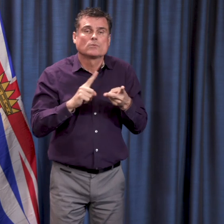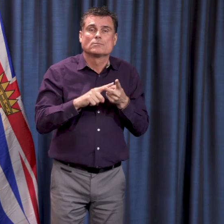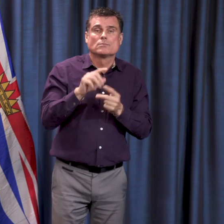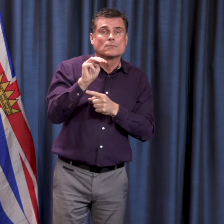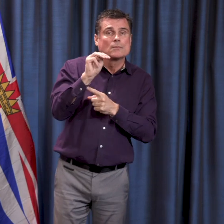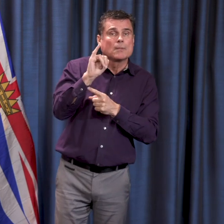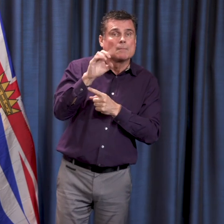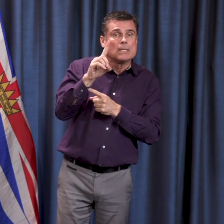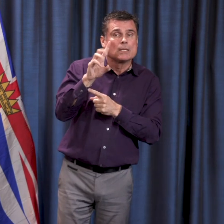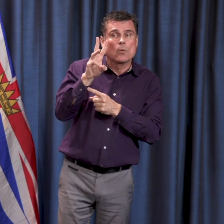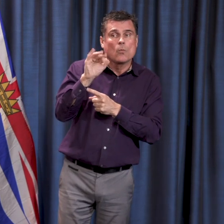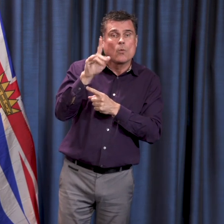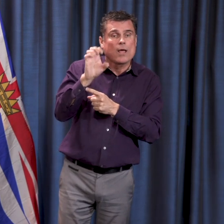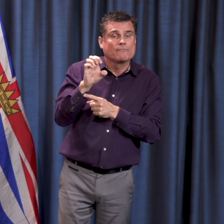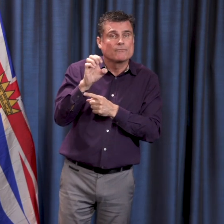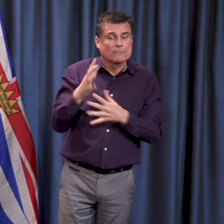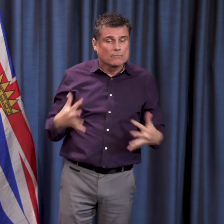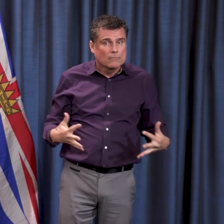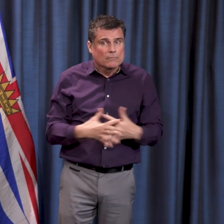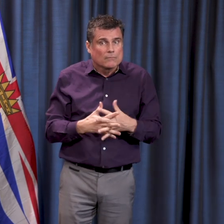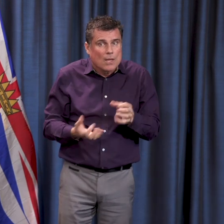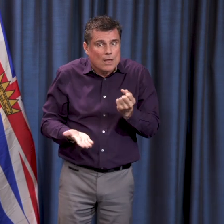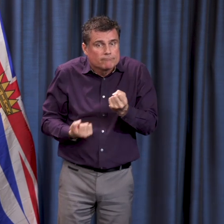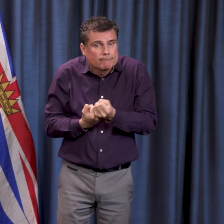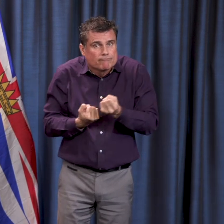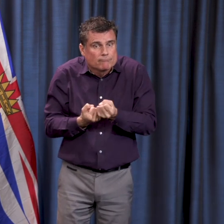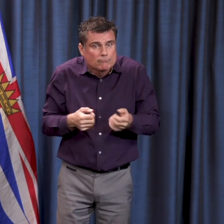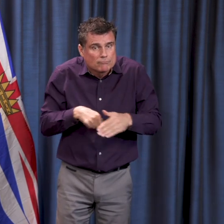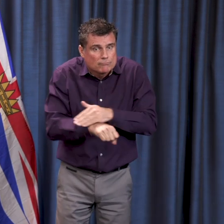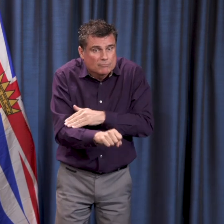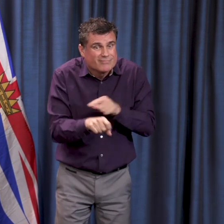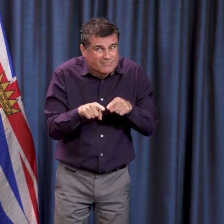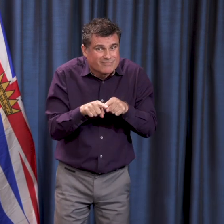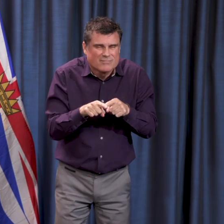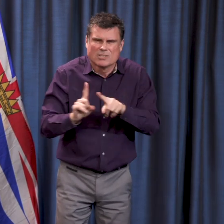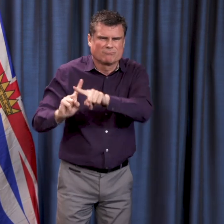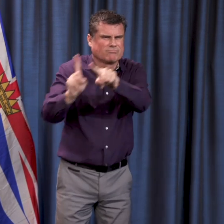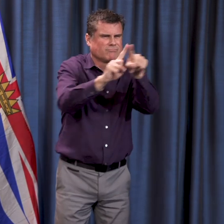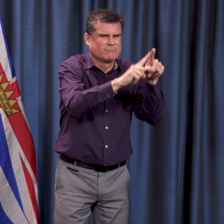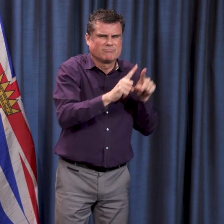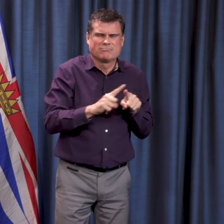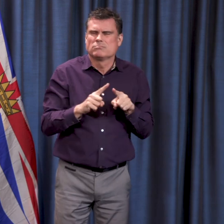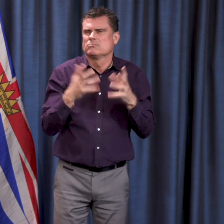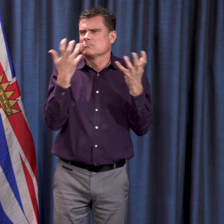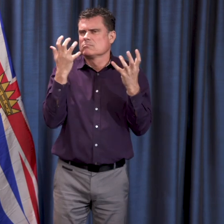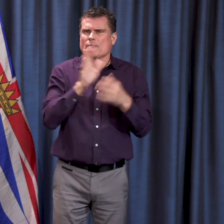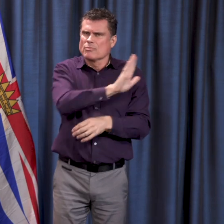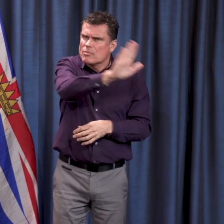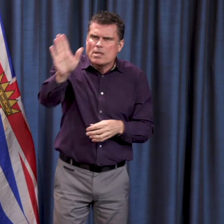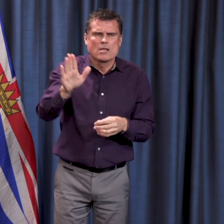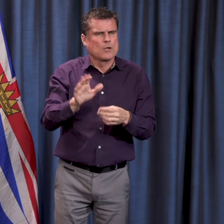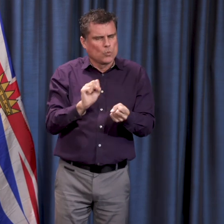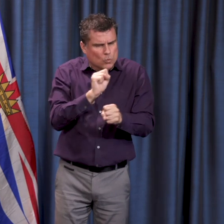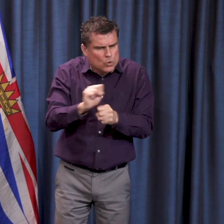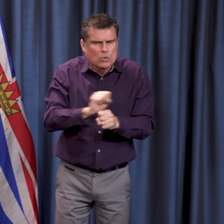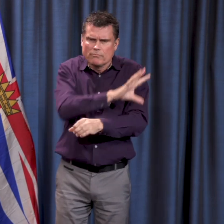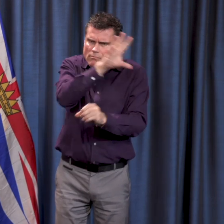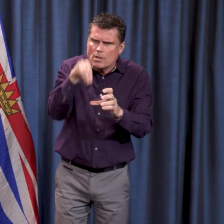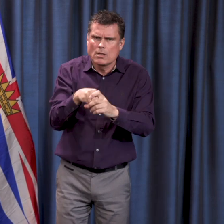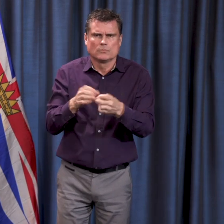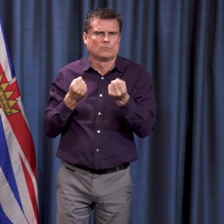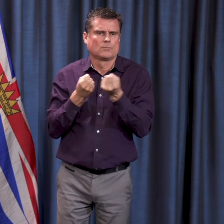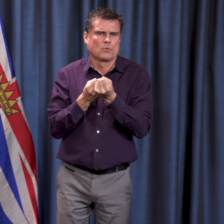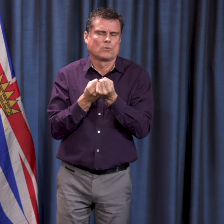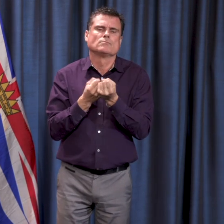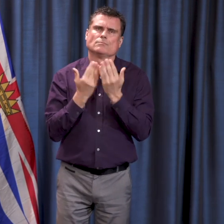stepping up to provide care and service. And we are so appreciative and so respectful. We launched an app yesterday that